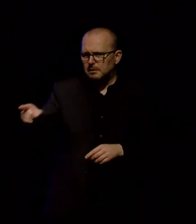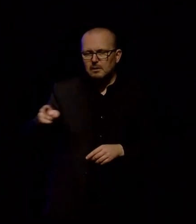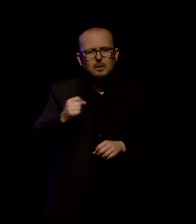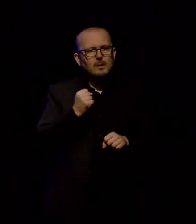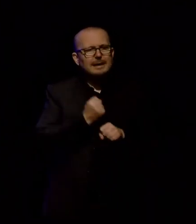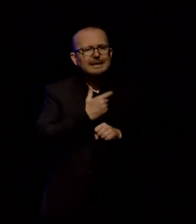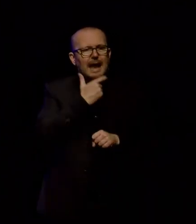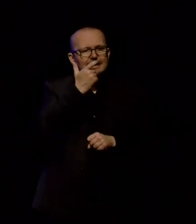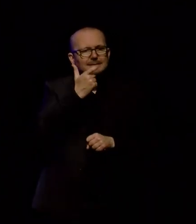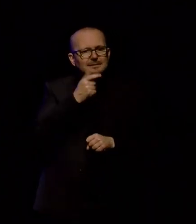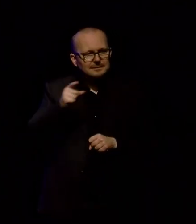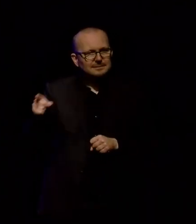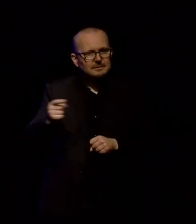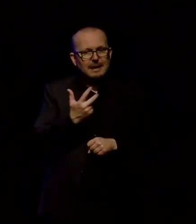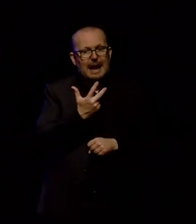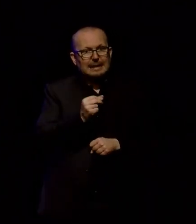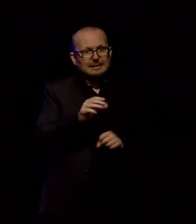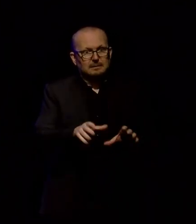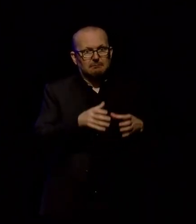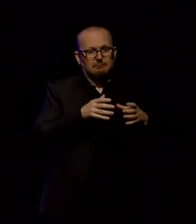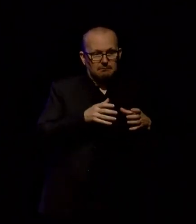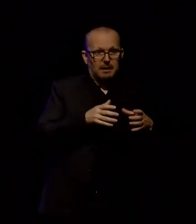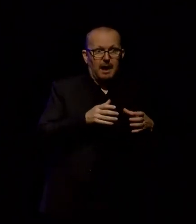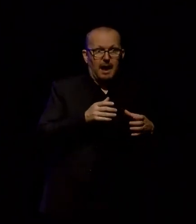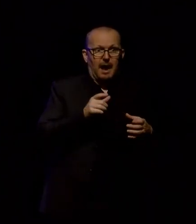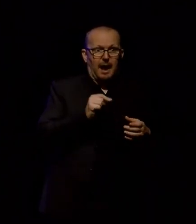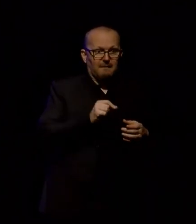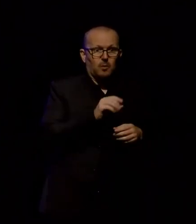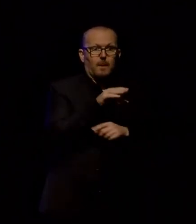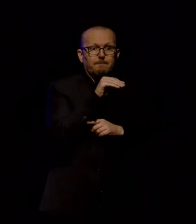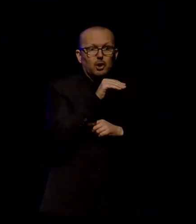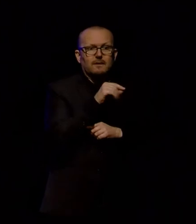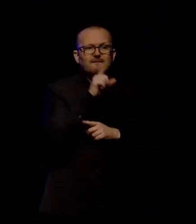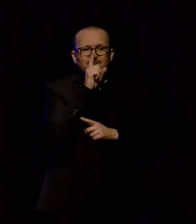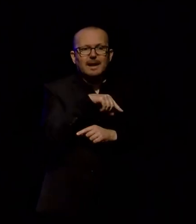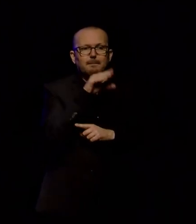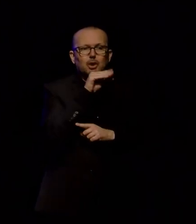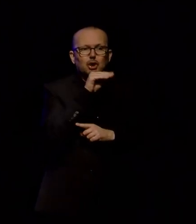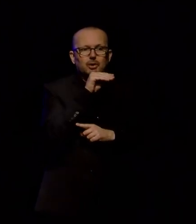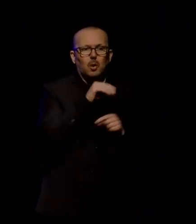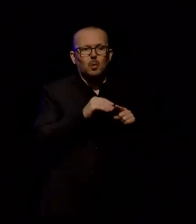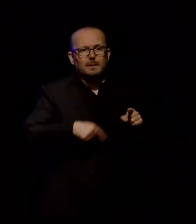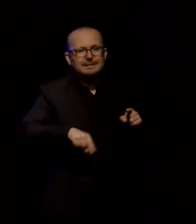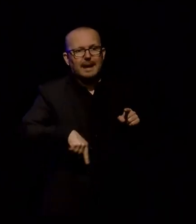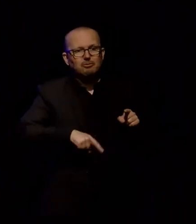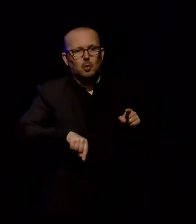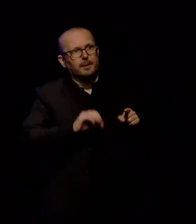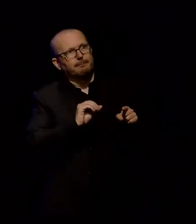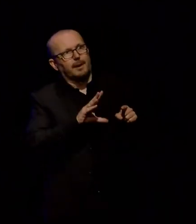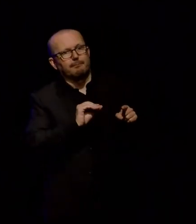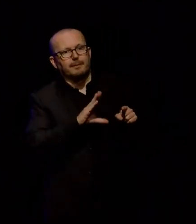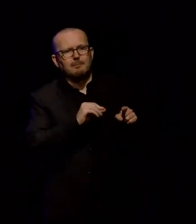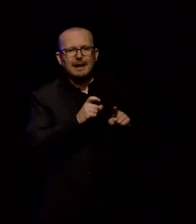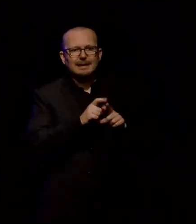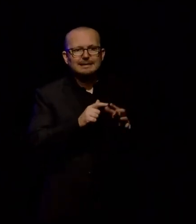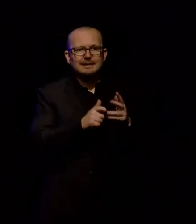which attracted one famous gannet named Nigel, otherwise known as Nigel Nomates. Nigel quickly became infatuated with one of the decoys